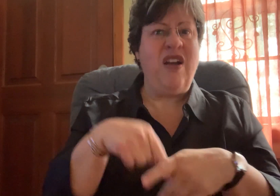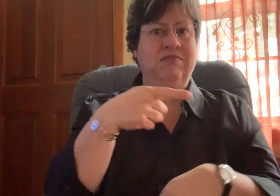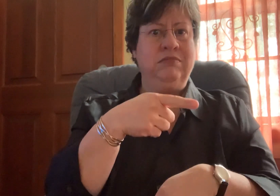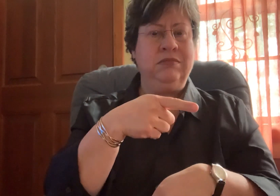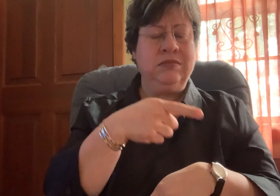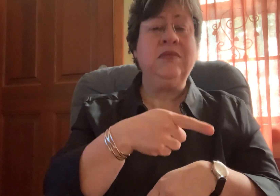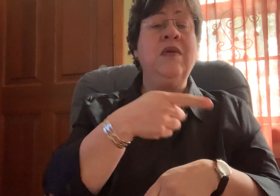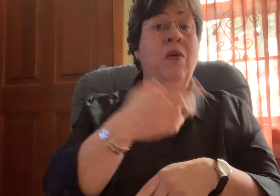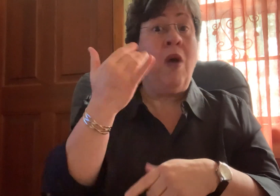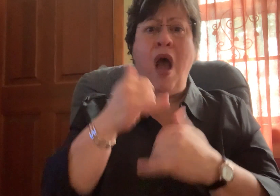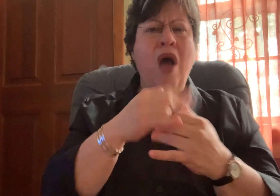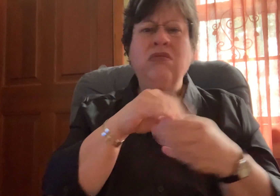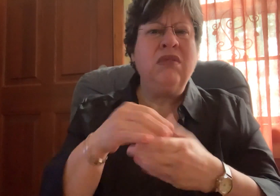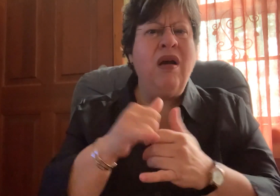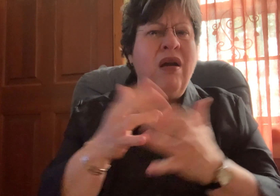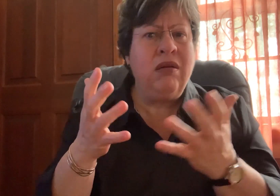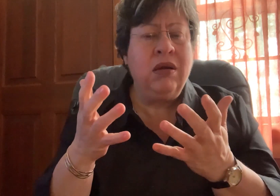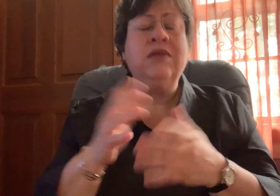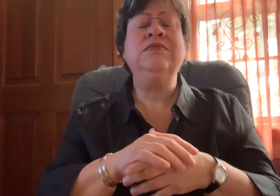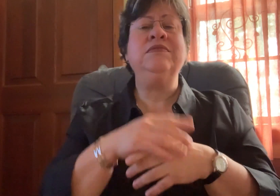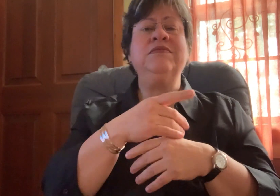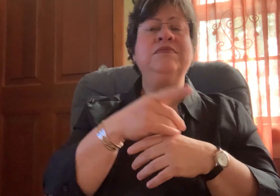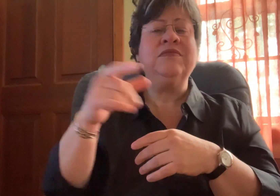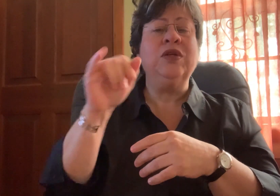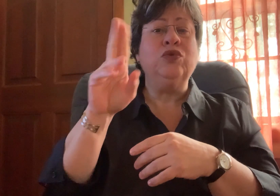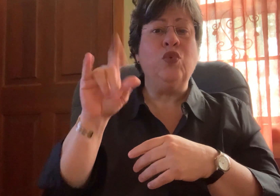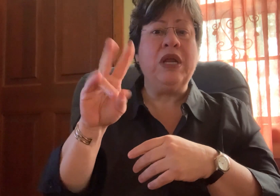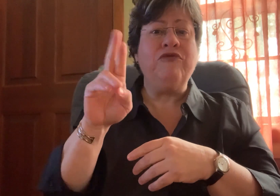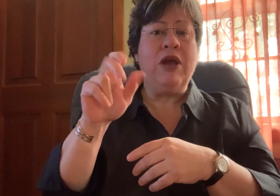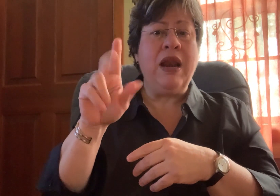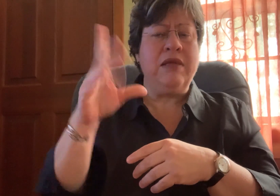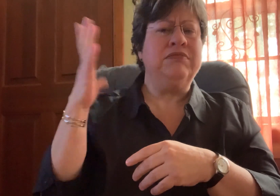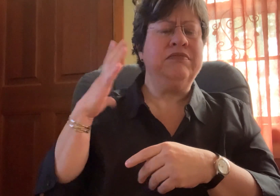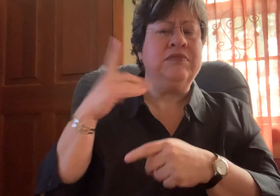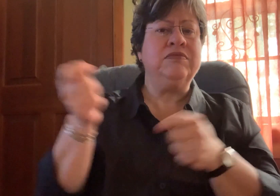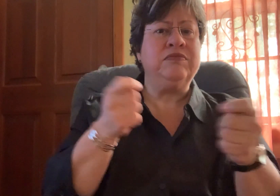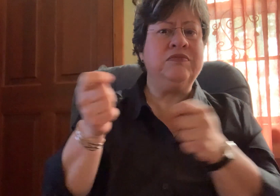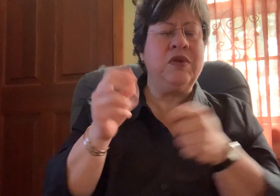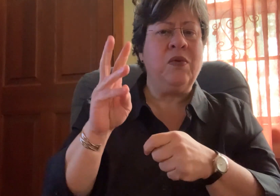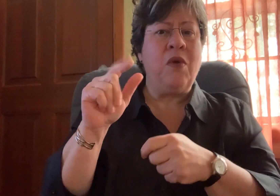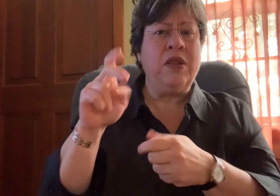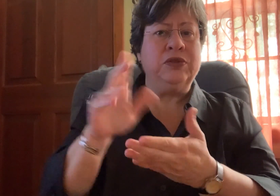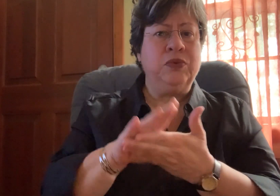Community Services. The project started under Judy Freeland, director of Walden School.